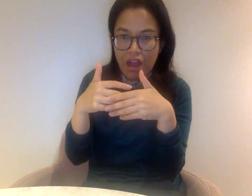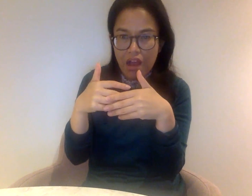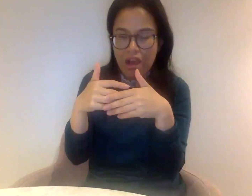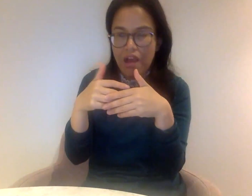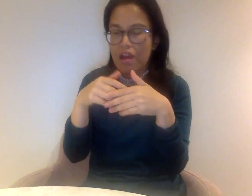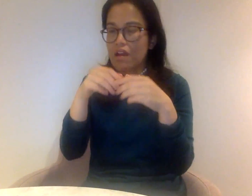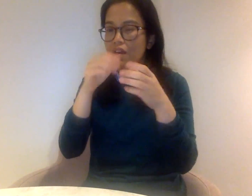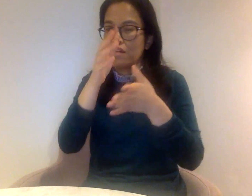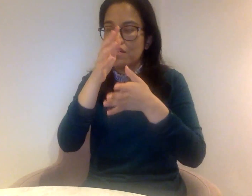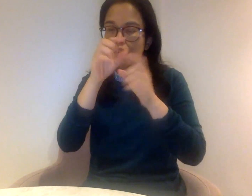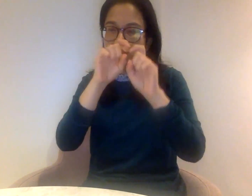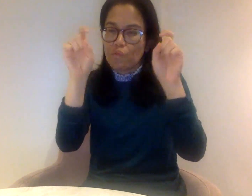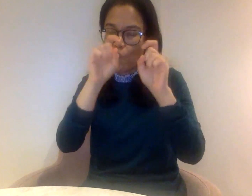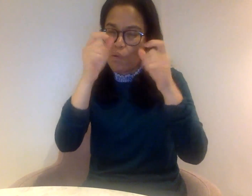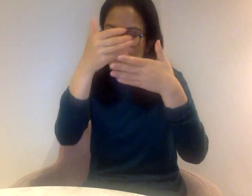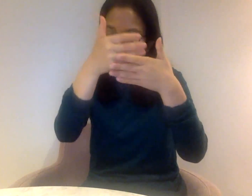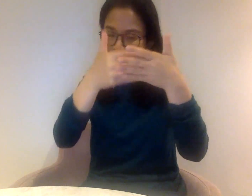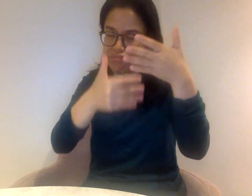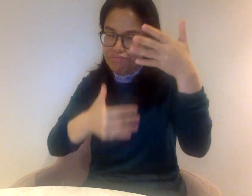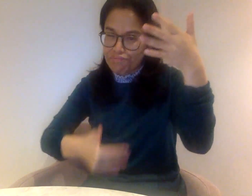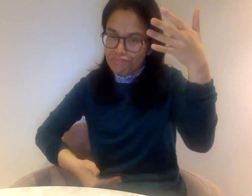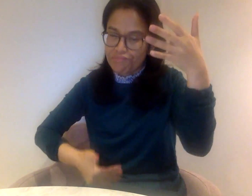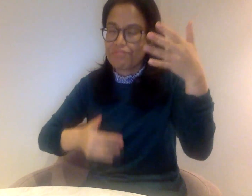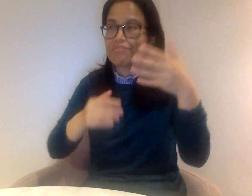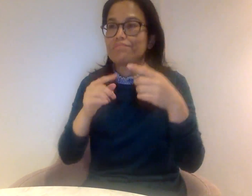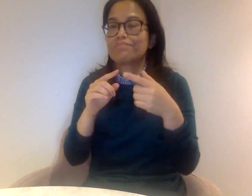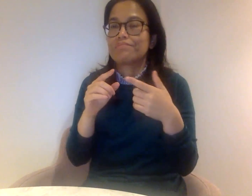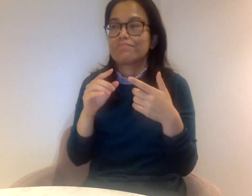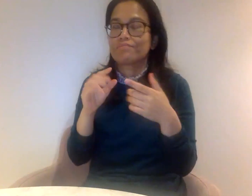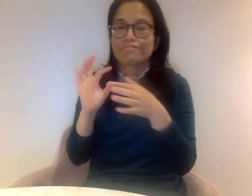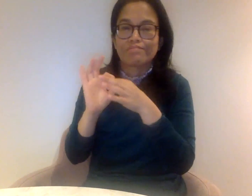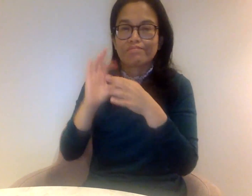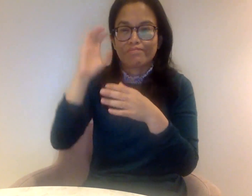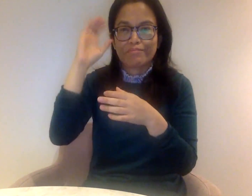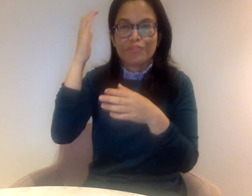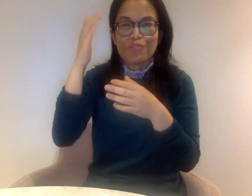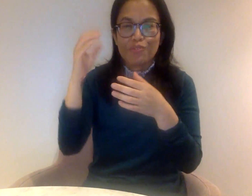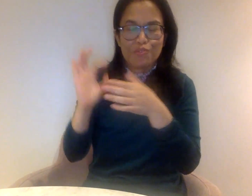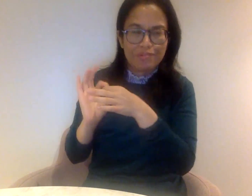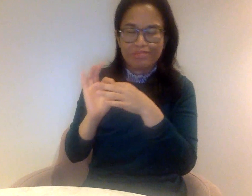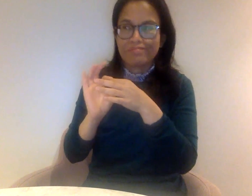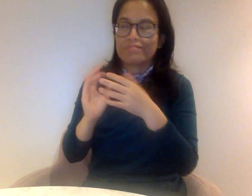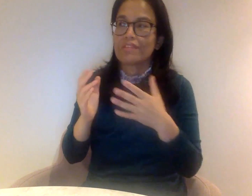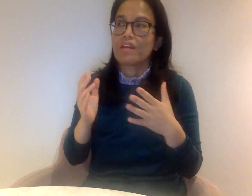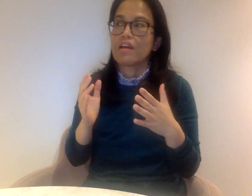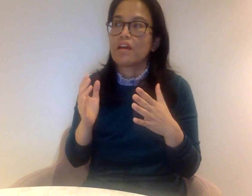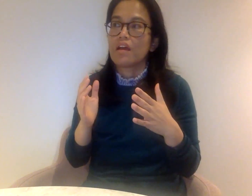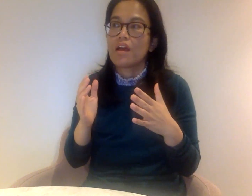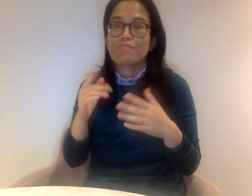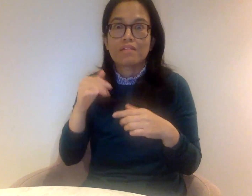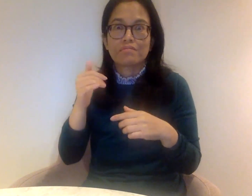there are lots of features in sign language. First of all, it's closely related to a culture.